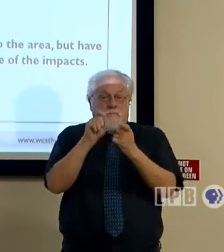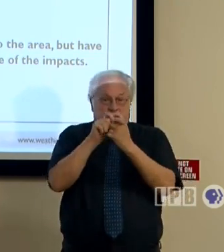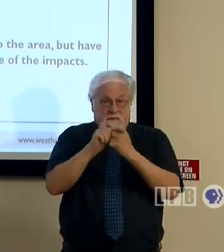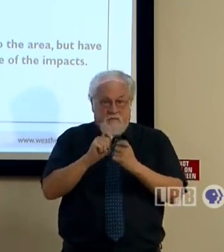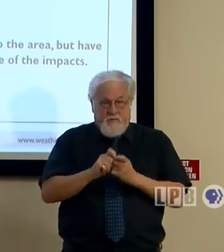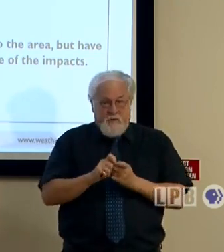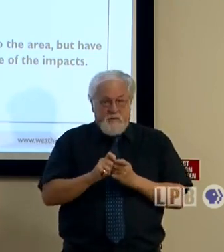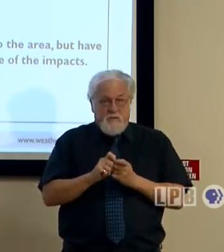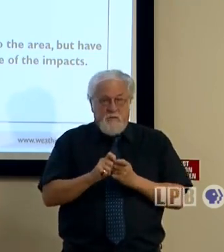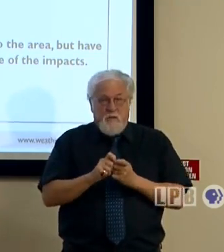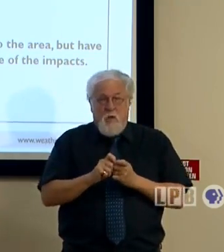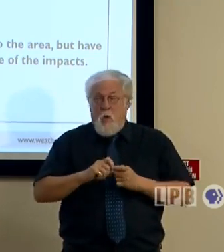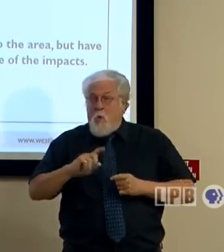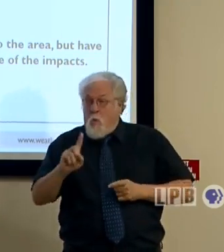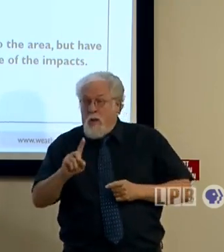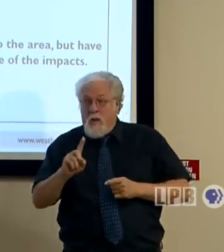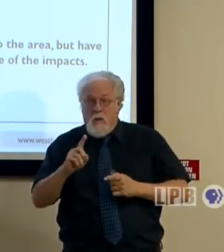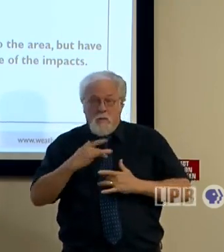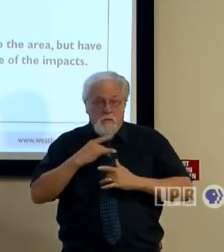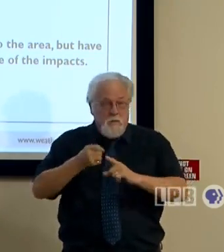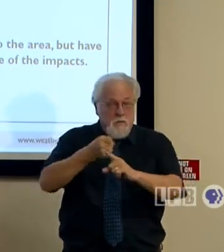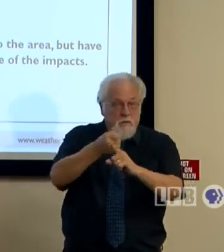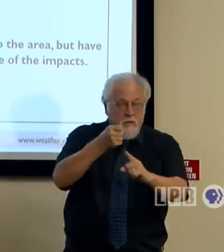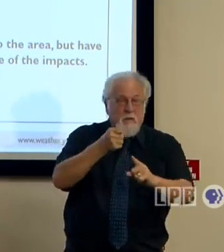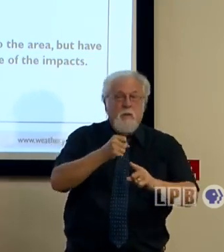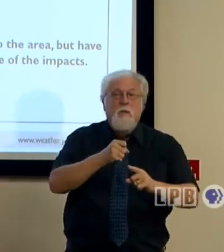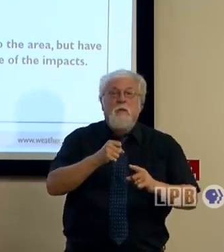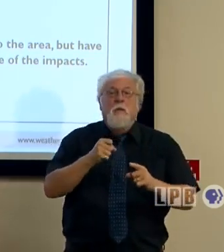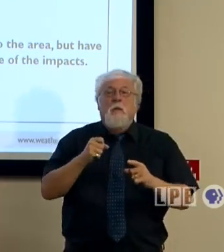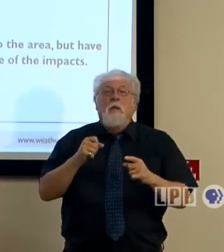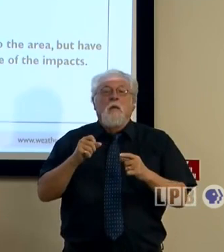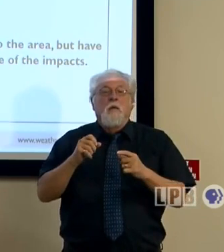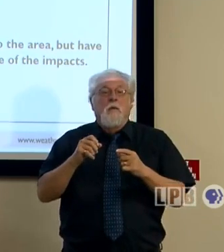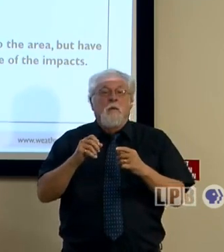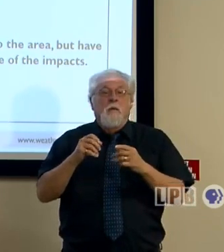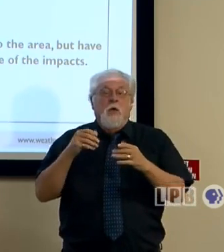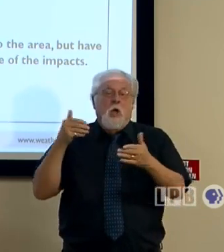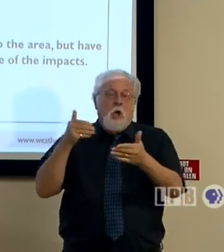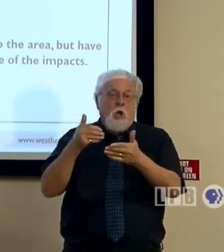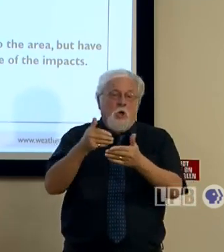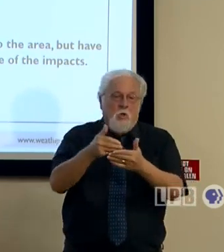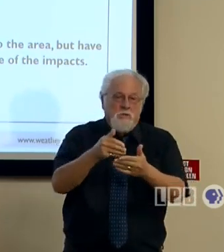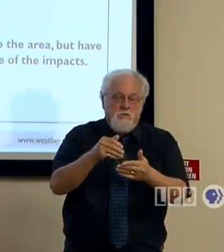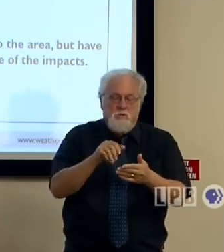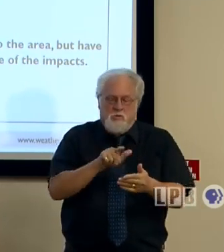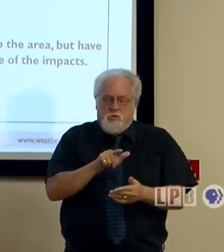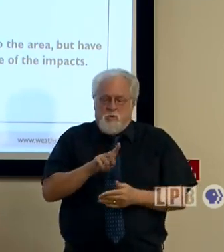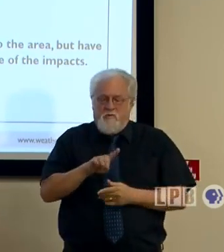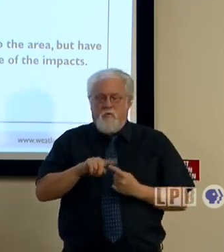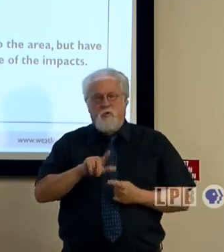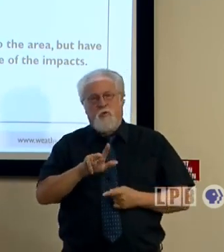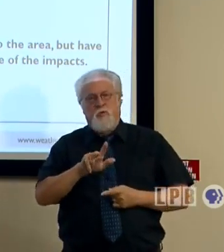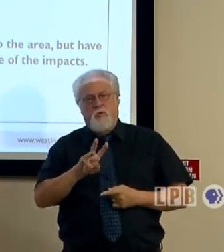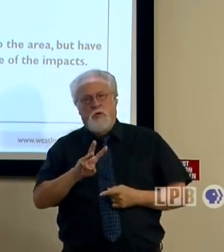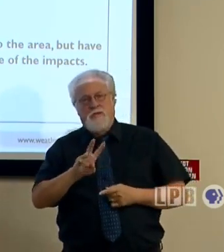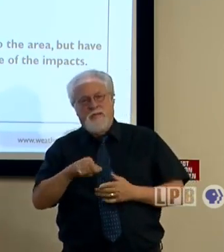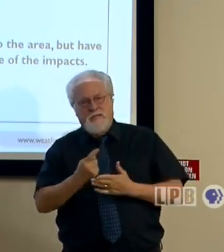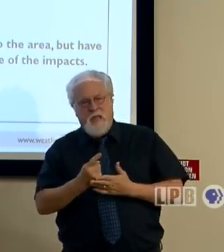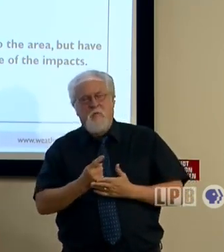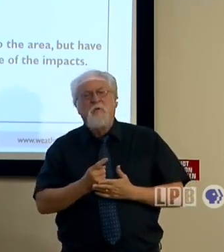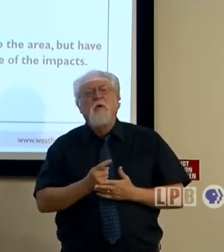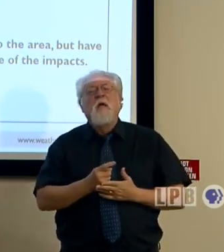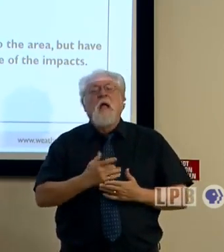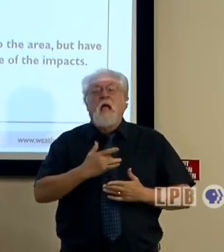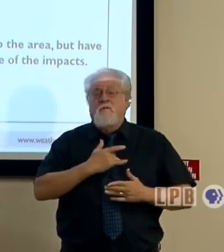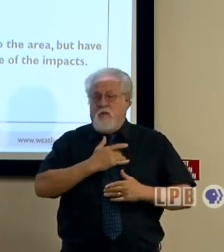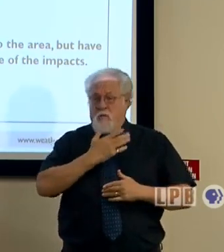of where it's most likely to hit as we get further down the road in the next 24 to 36 hours. We'll have a better feel